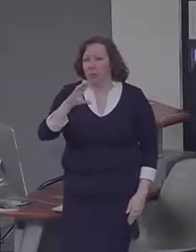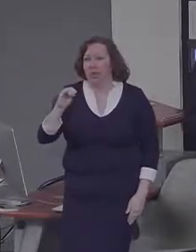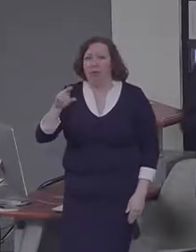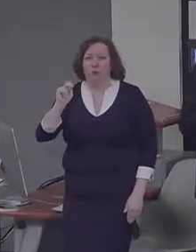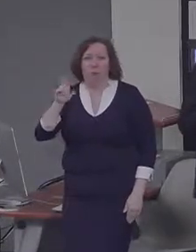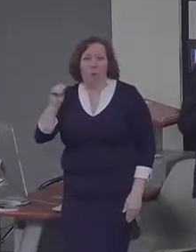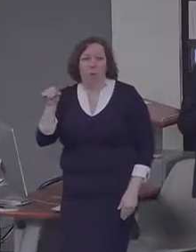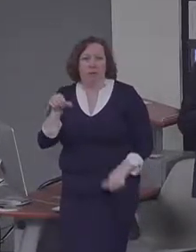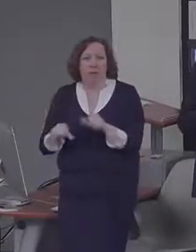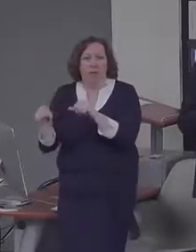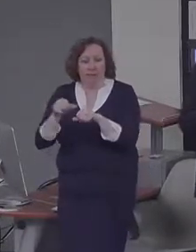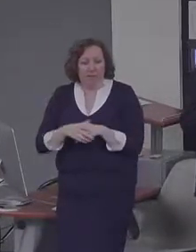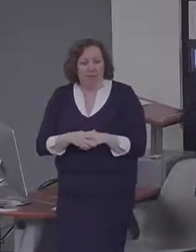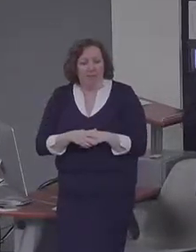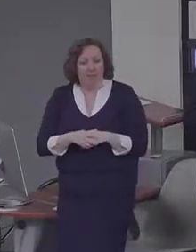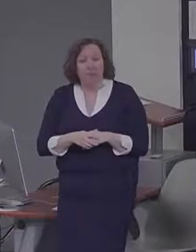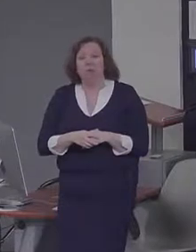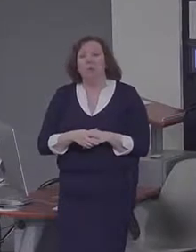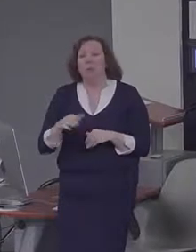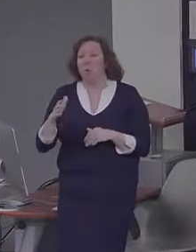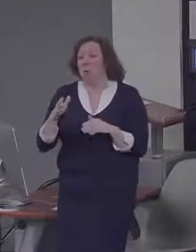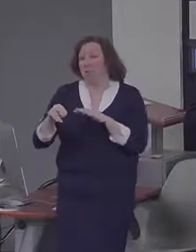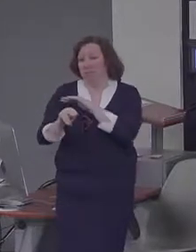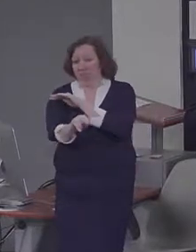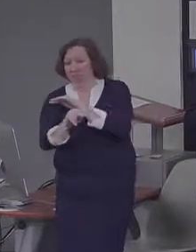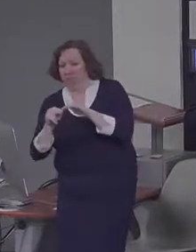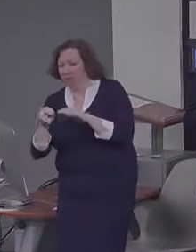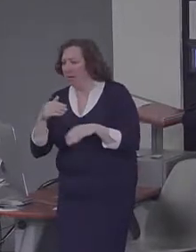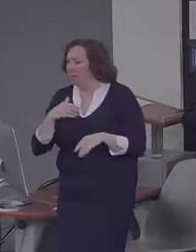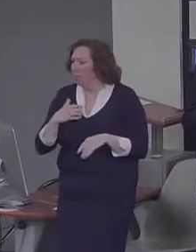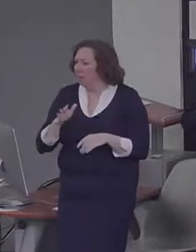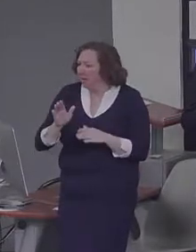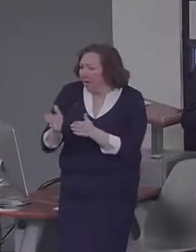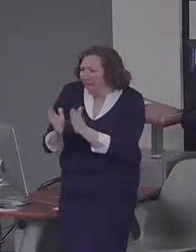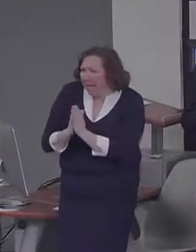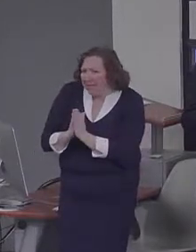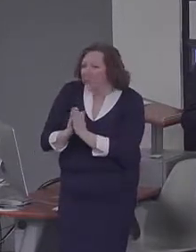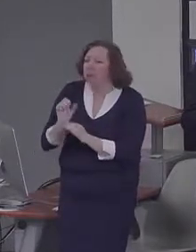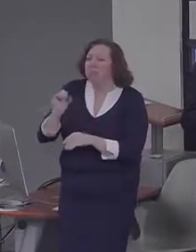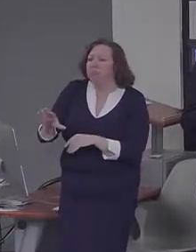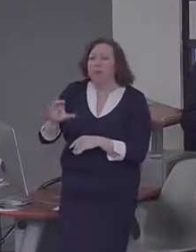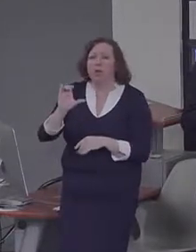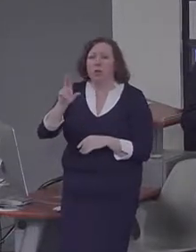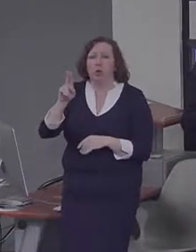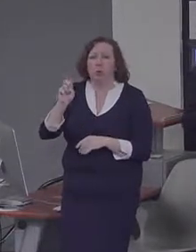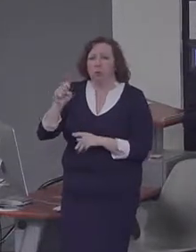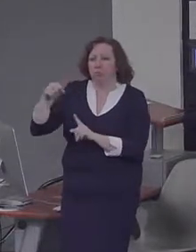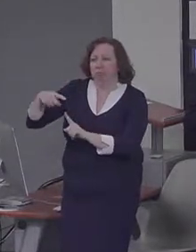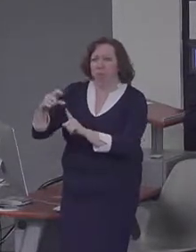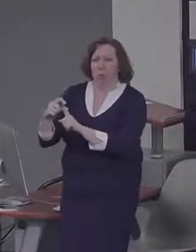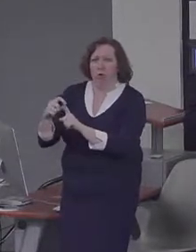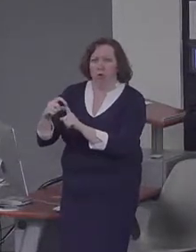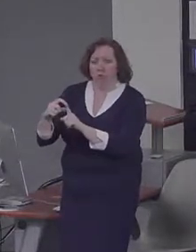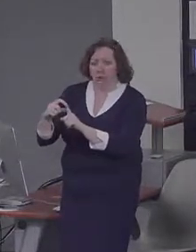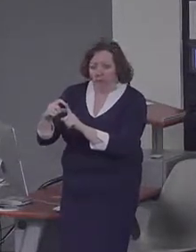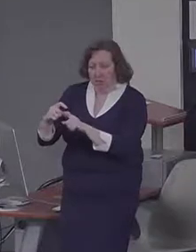keyword, and they're asked to either remember a related past experience, something that happened in the past